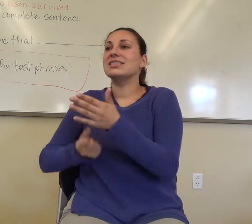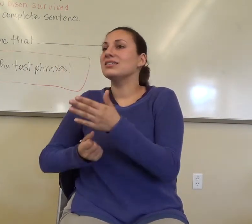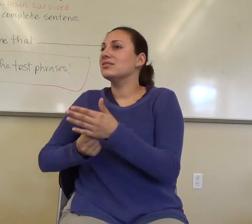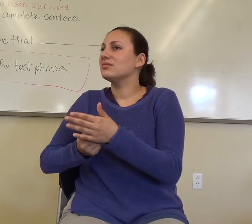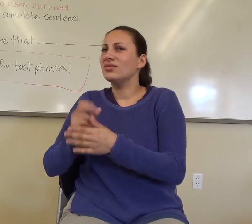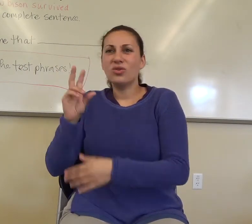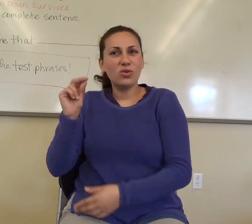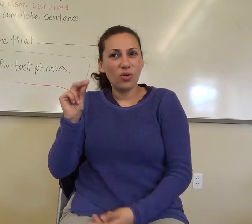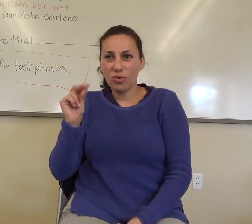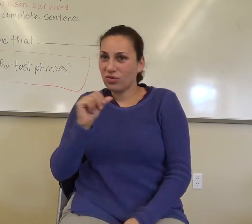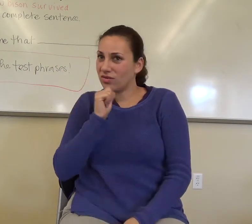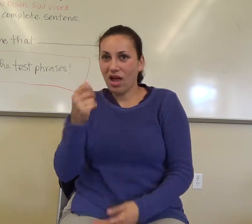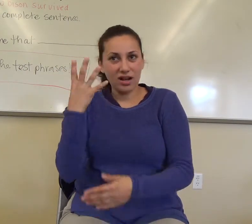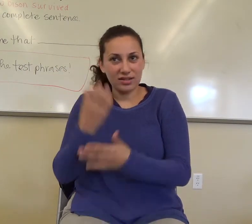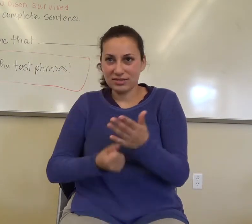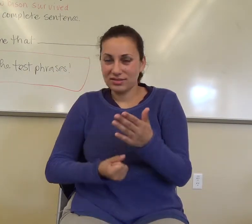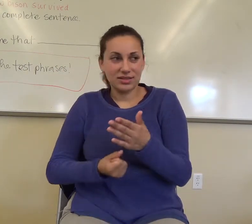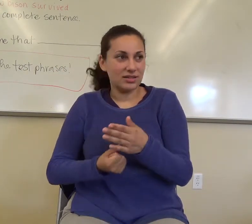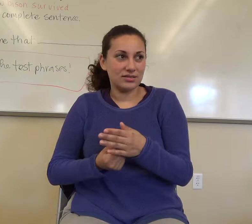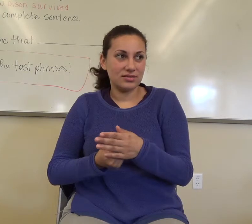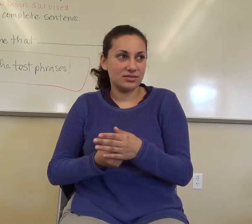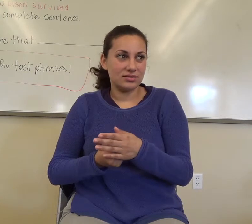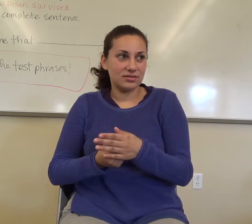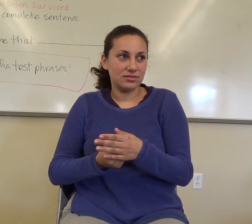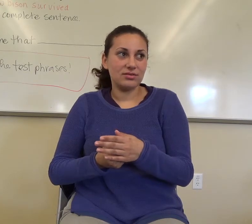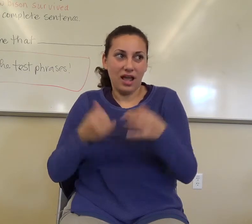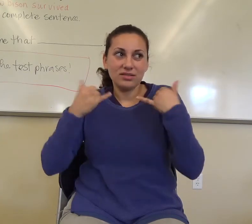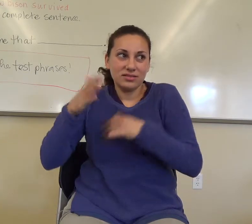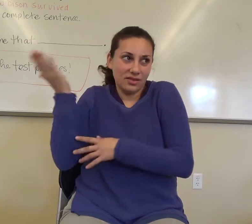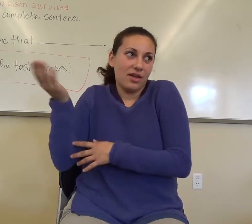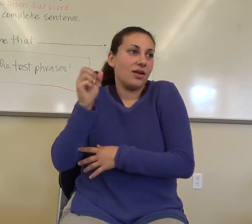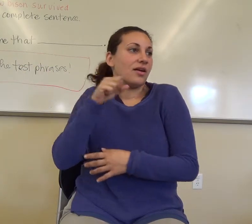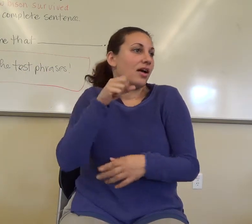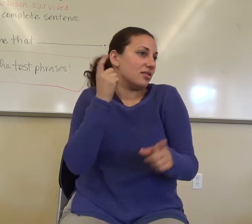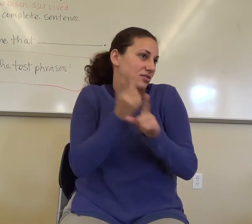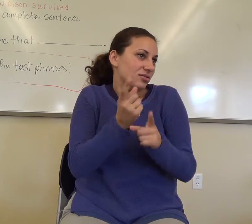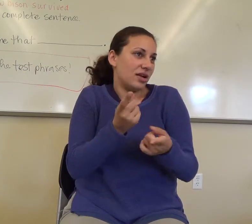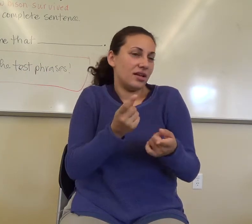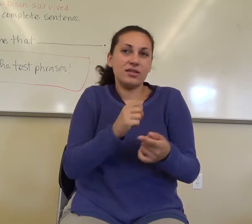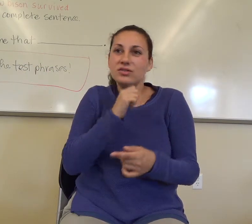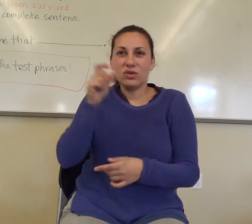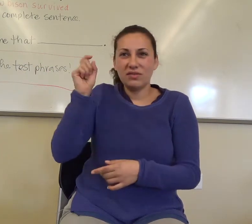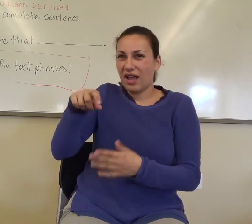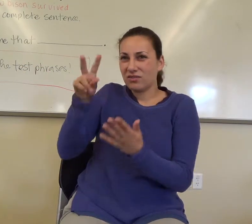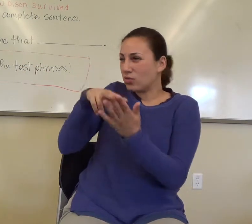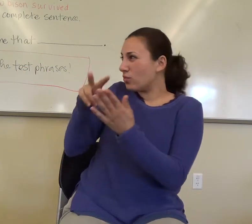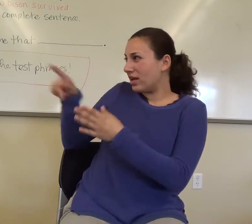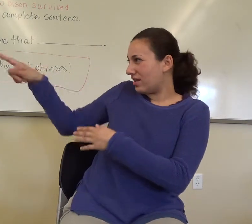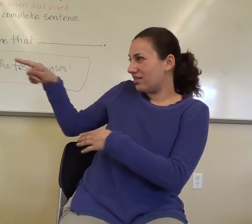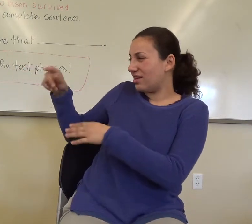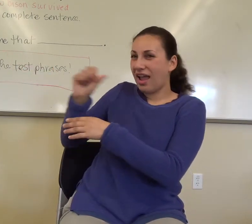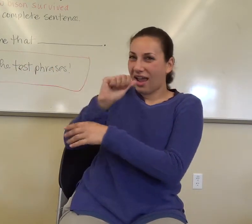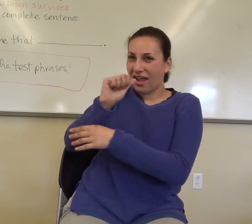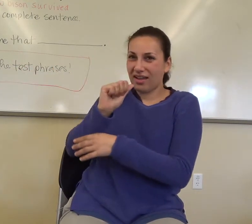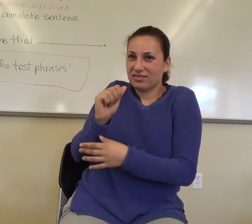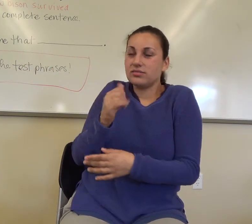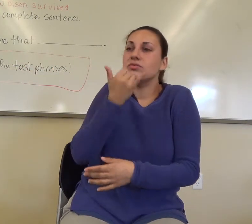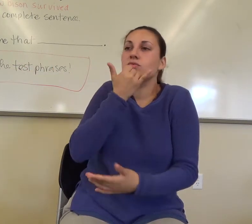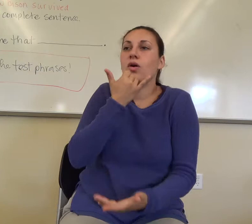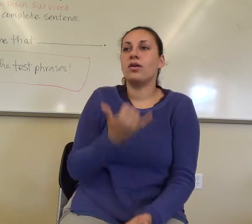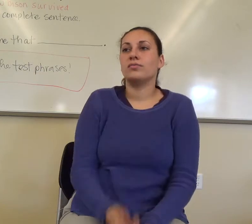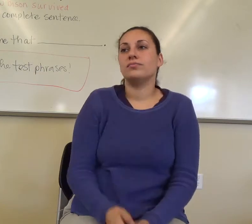Were they? No. No. They weren't. So, right off the bat, you don't even have to read the end of this. That's wrong.